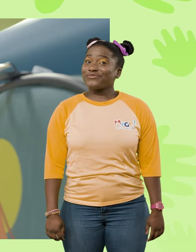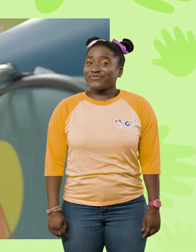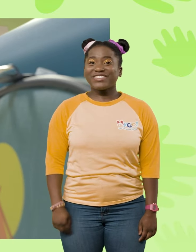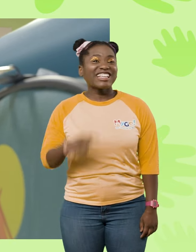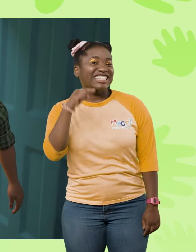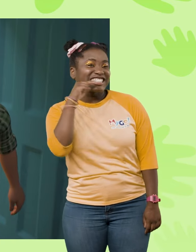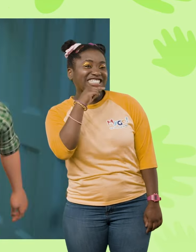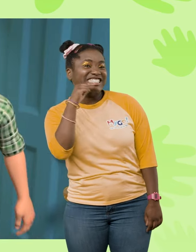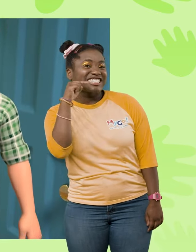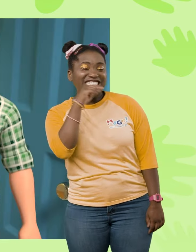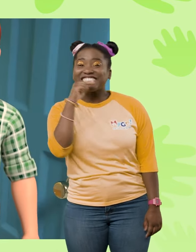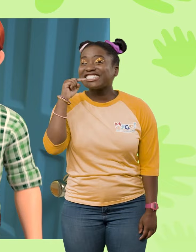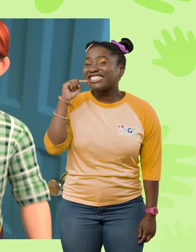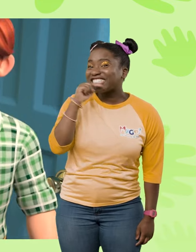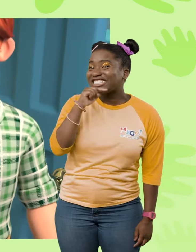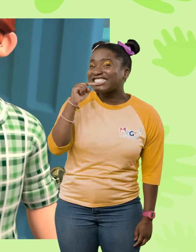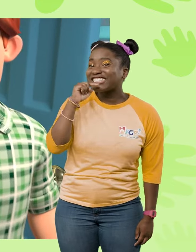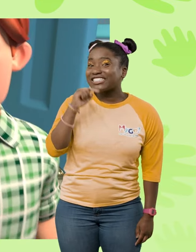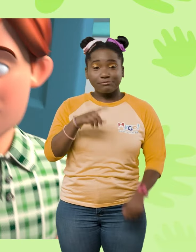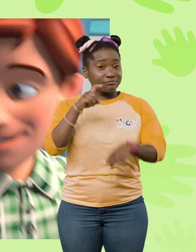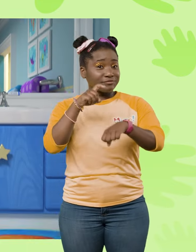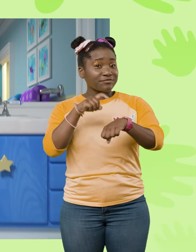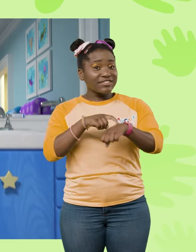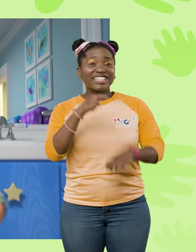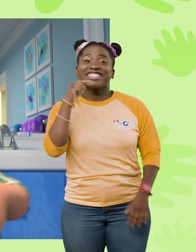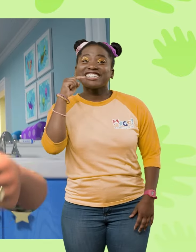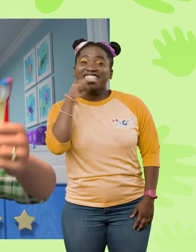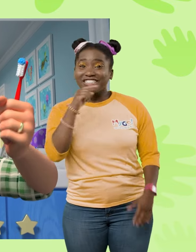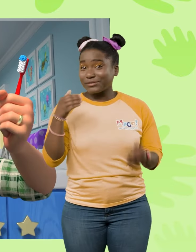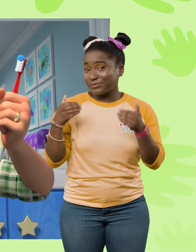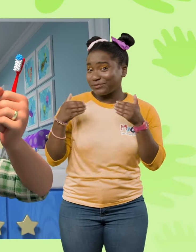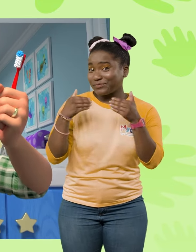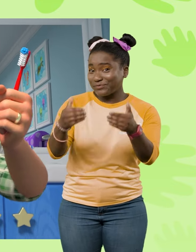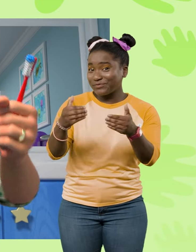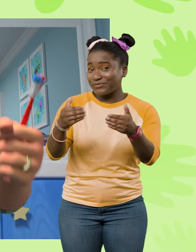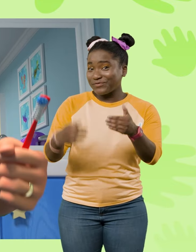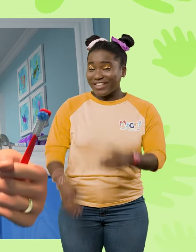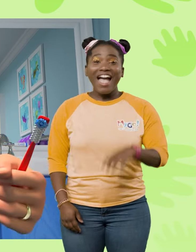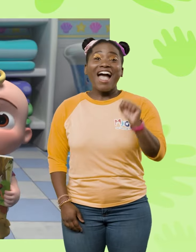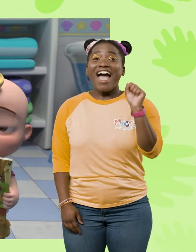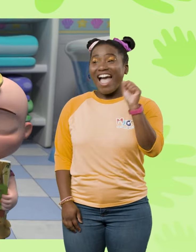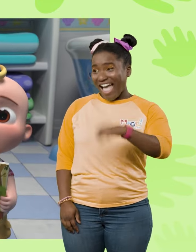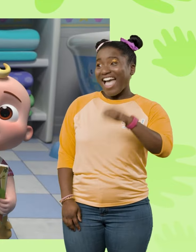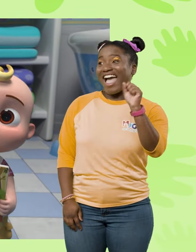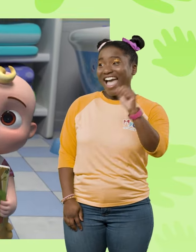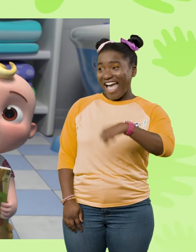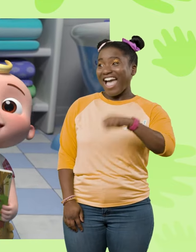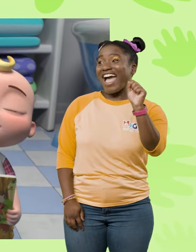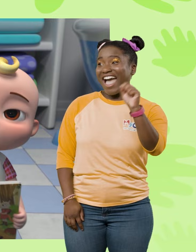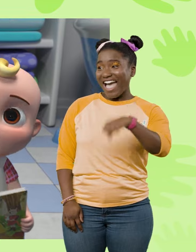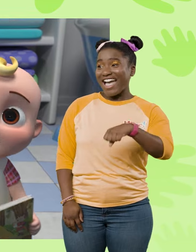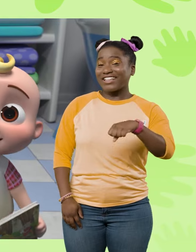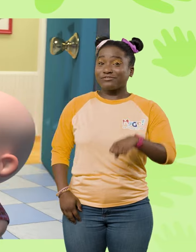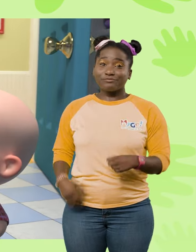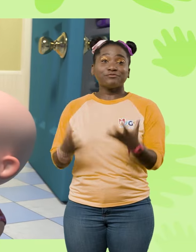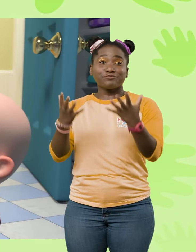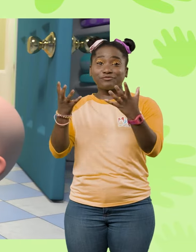Brush, brush, it's time to brush your teeth. Yes, yes, yes, I